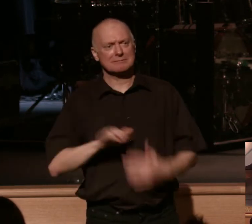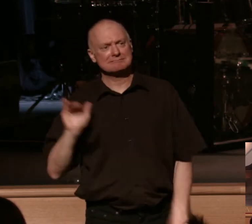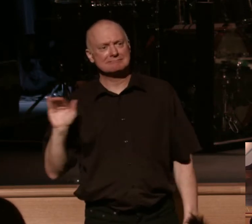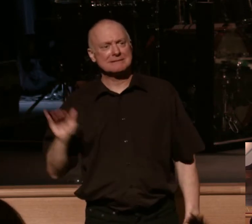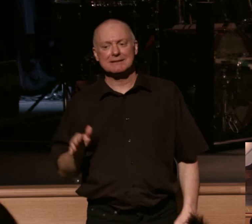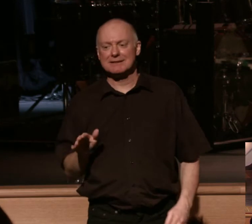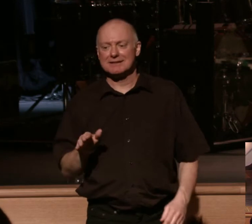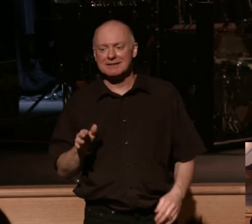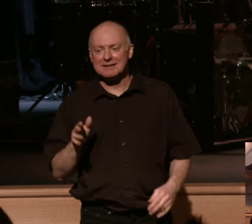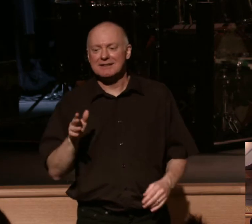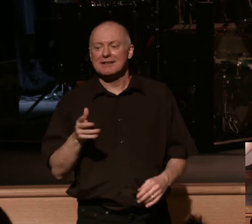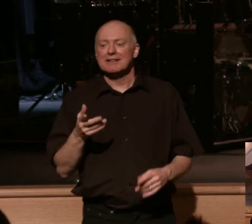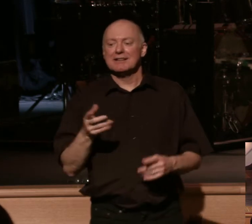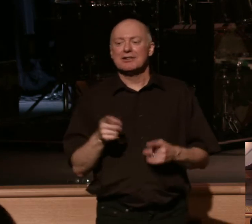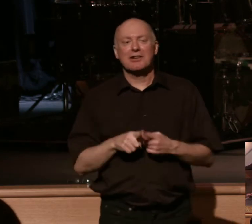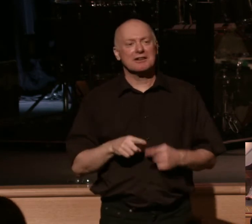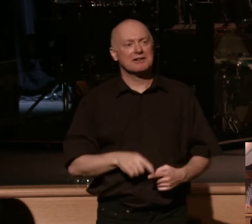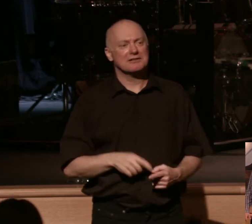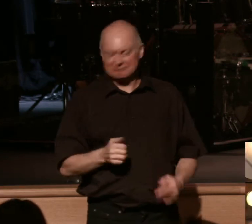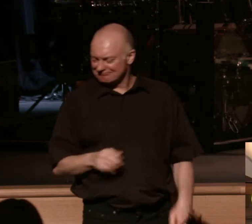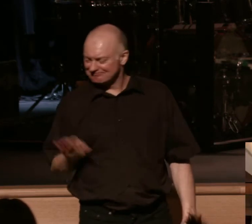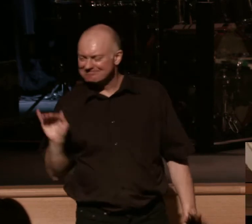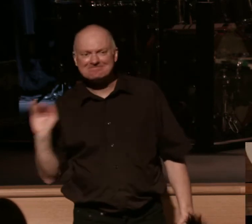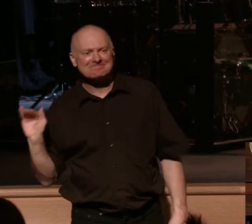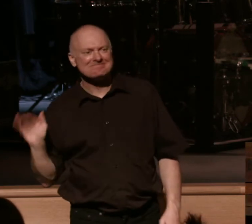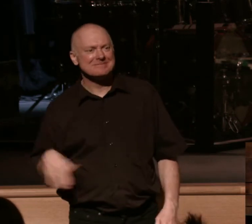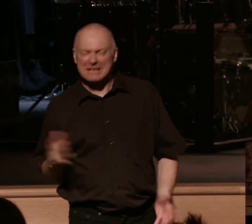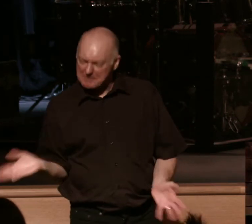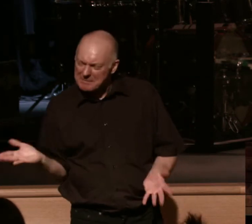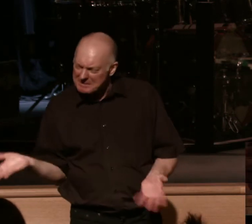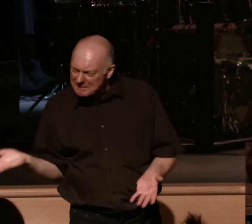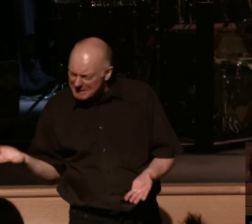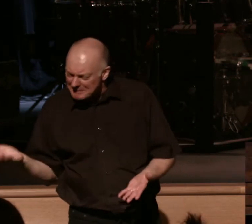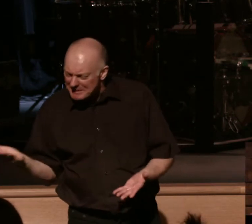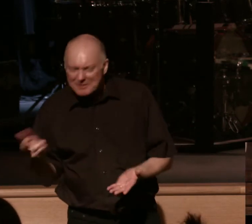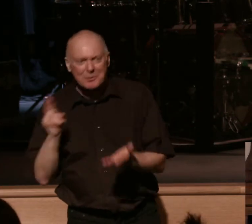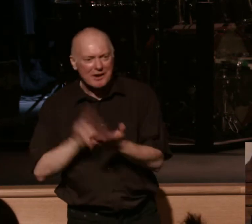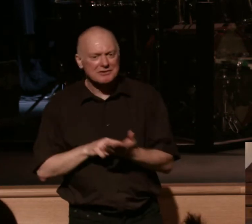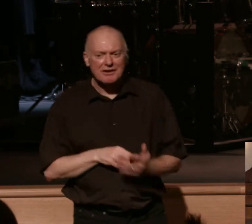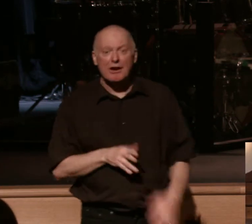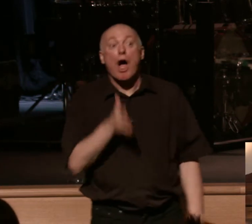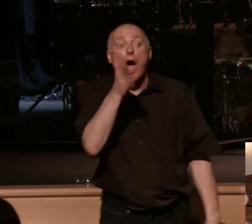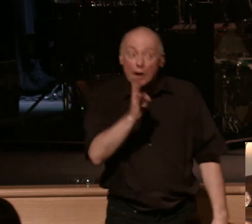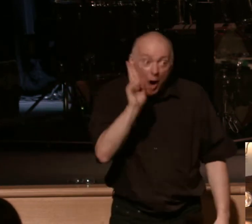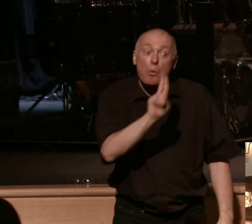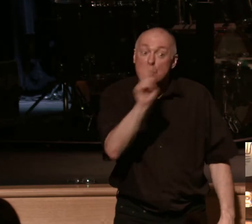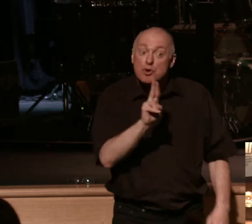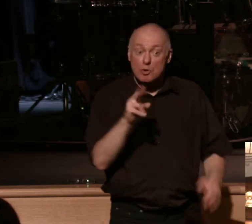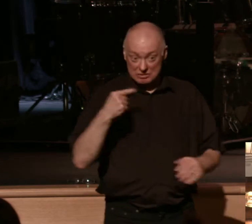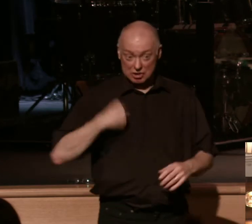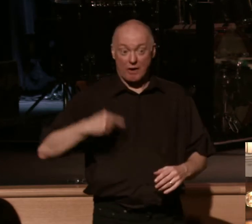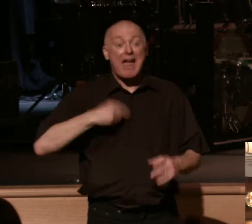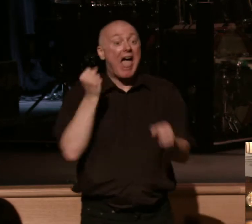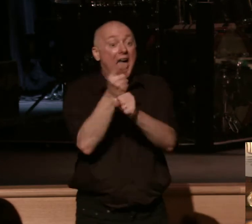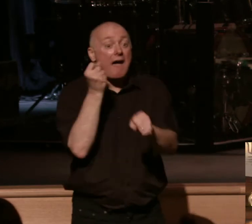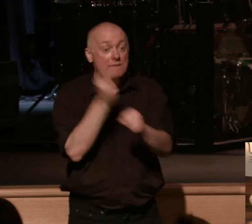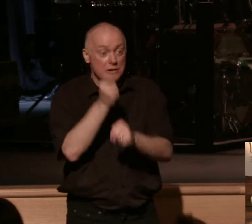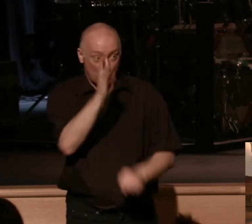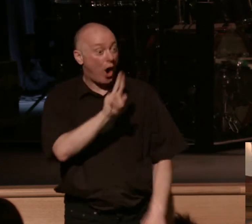gentle nudges and encouragement along the way to see how God will use this conference. He's used it each year very powerfully. We're